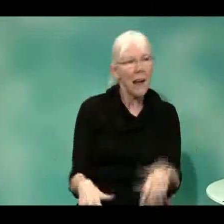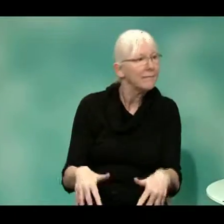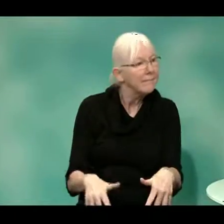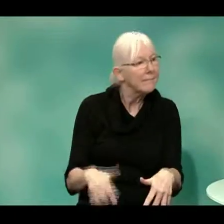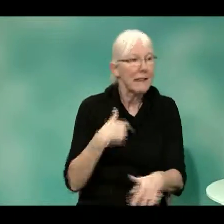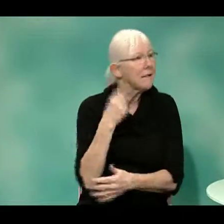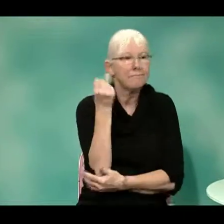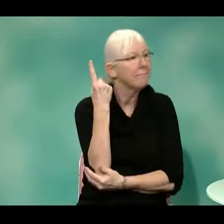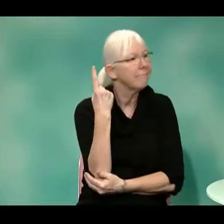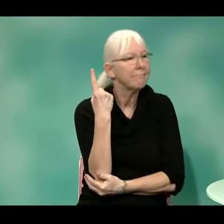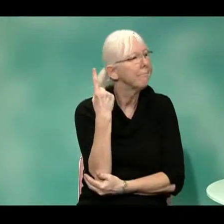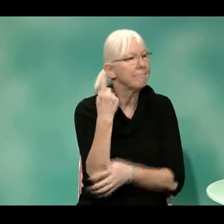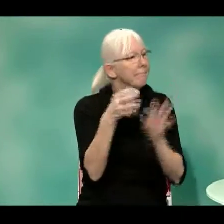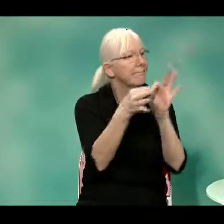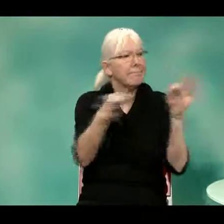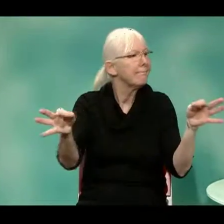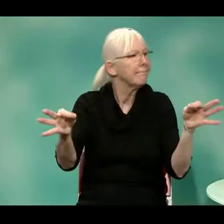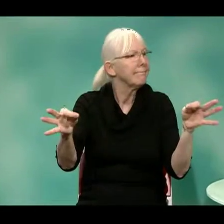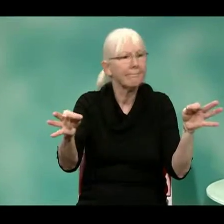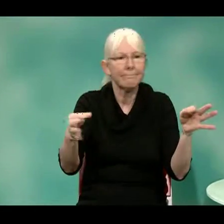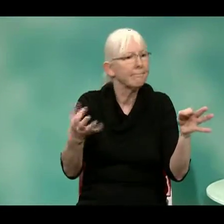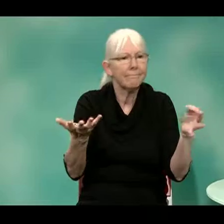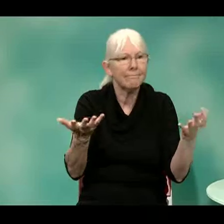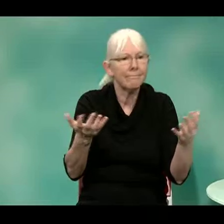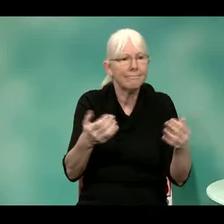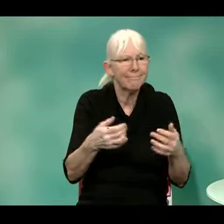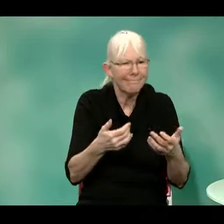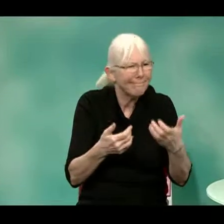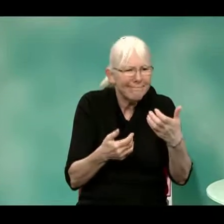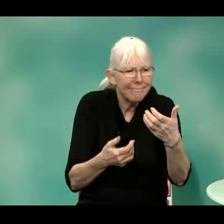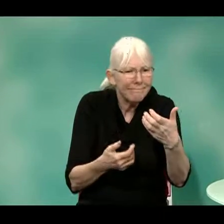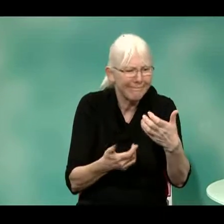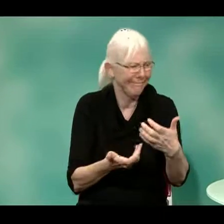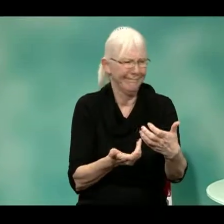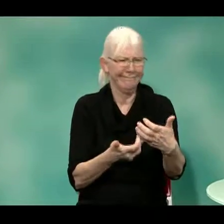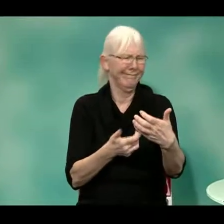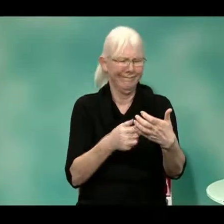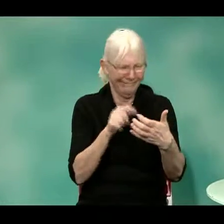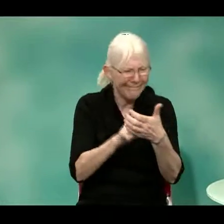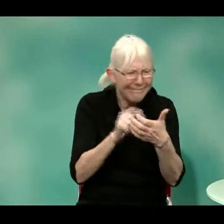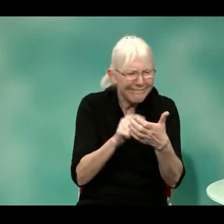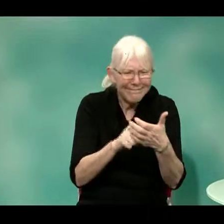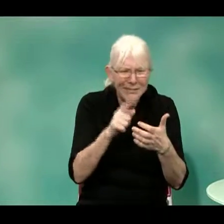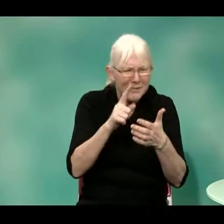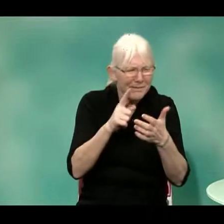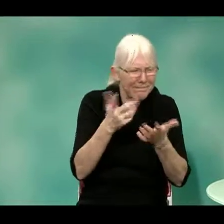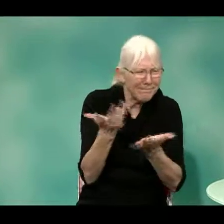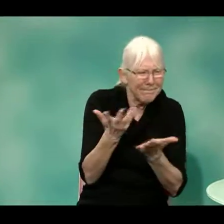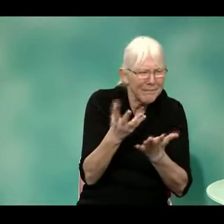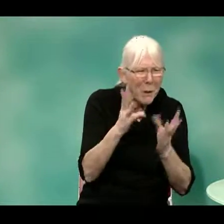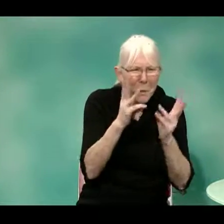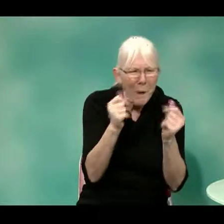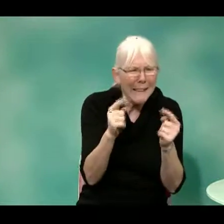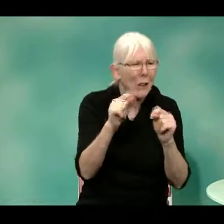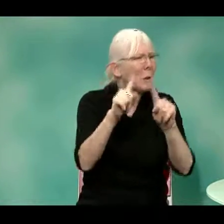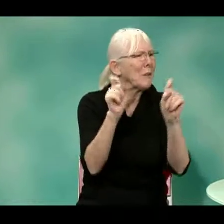And the next sentence, you know, I didn't really understand. It came through and